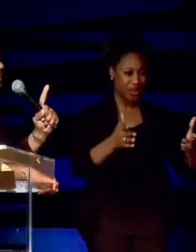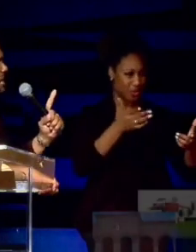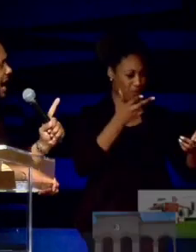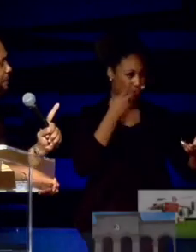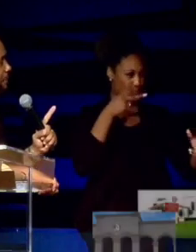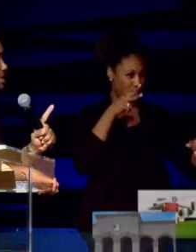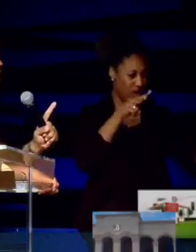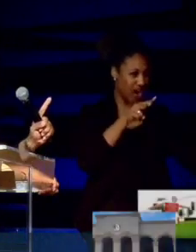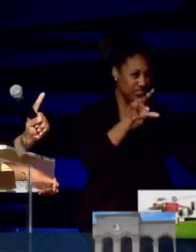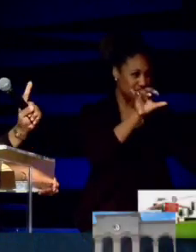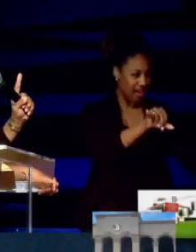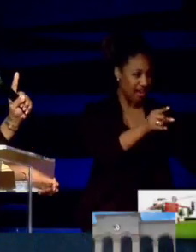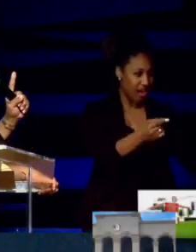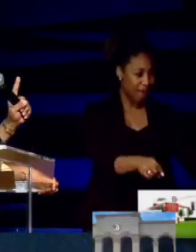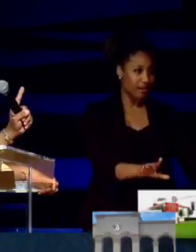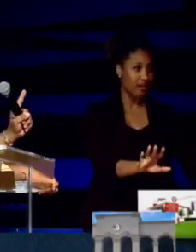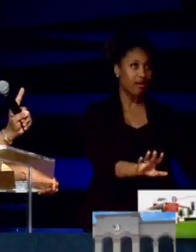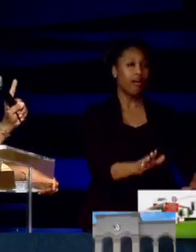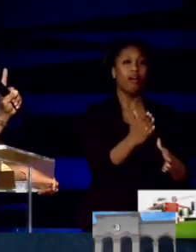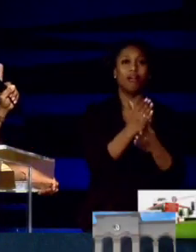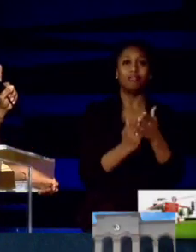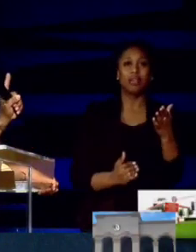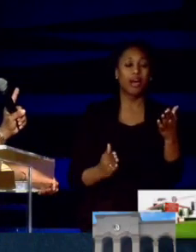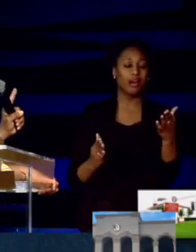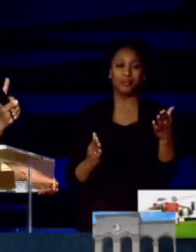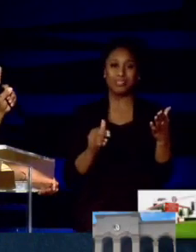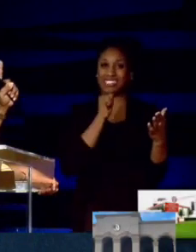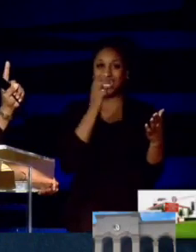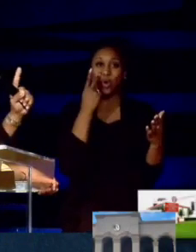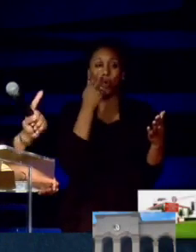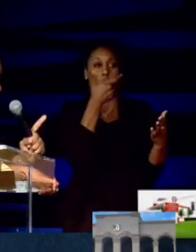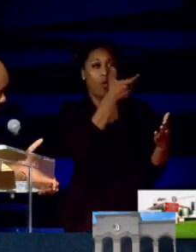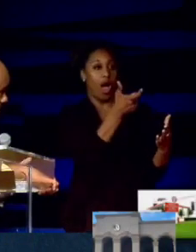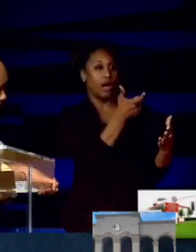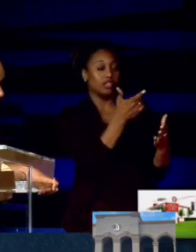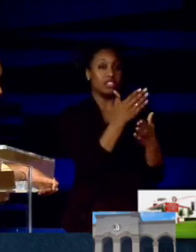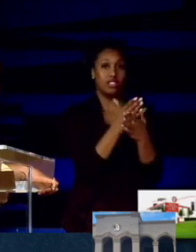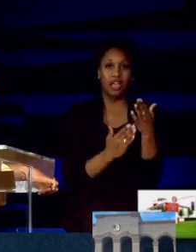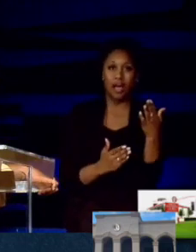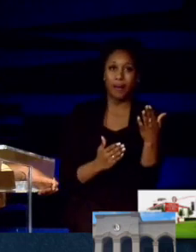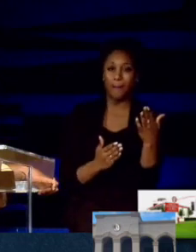him die. Some of them didn't watch because they were too scared to come even see.